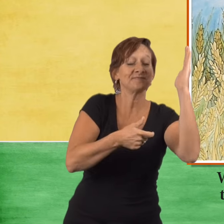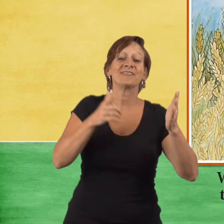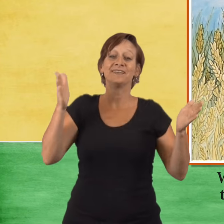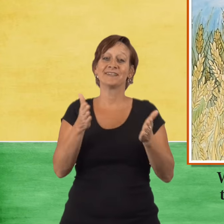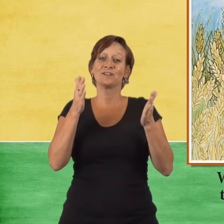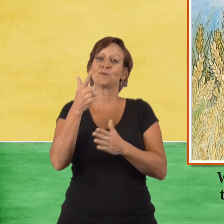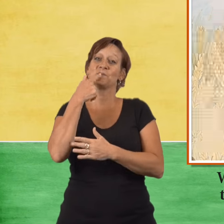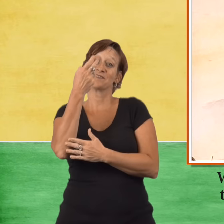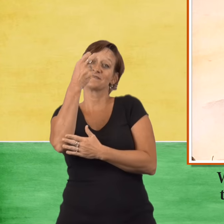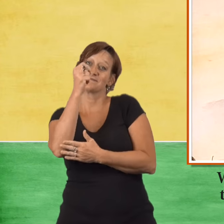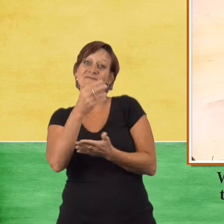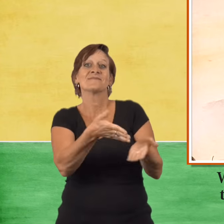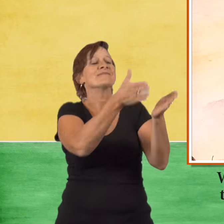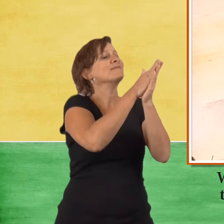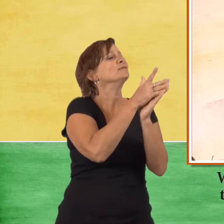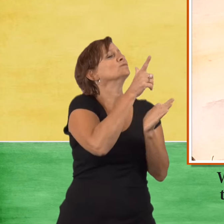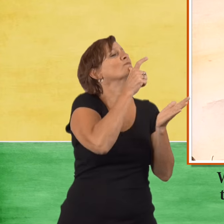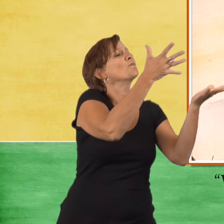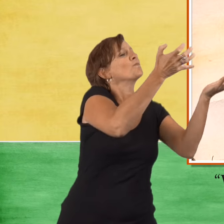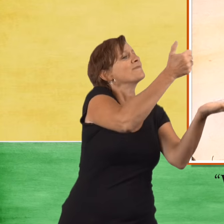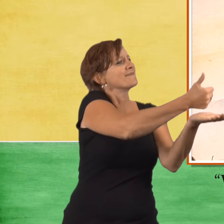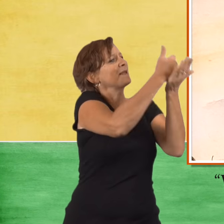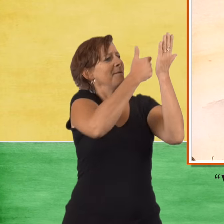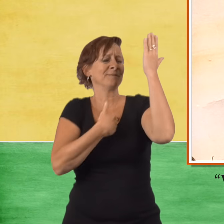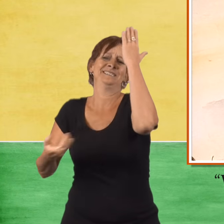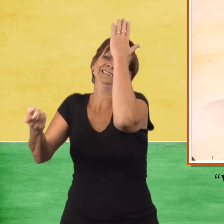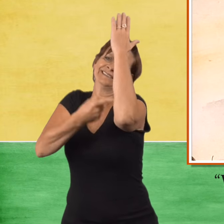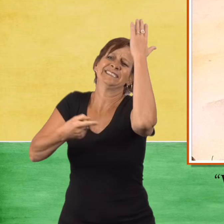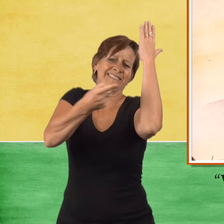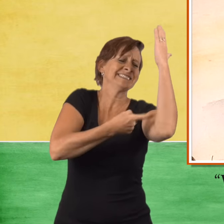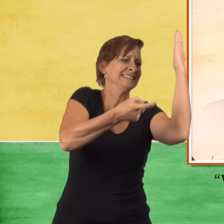the little red hen asked, Who will cut this wheat?